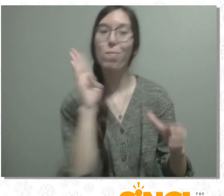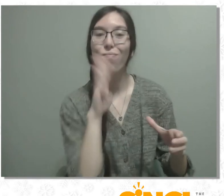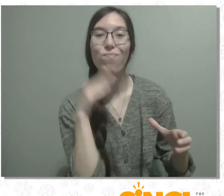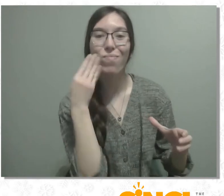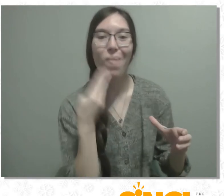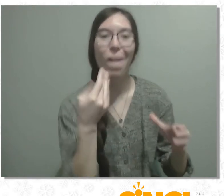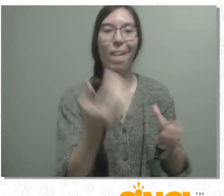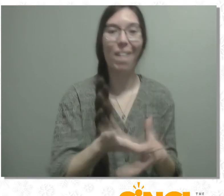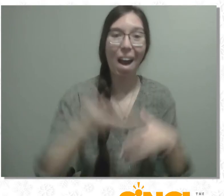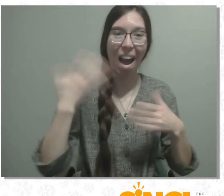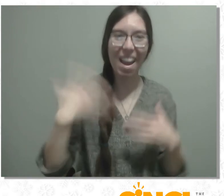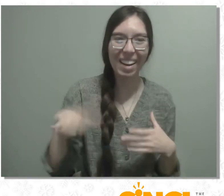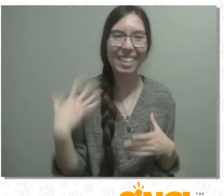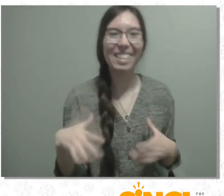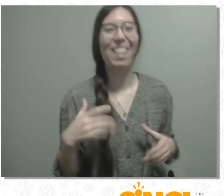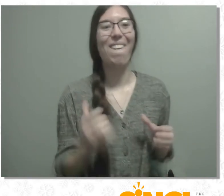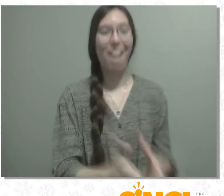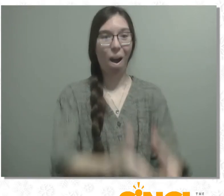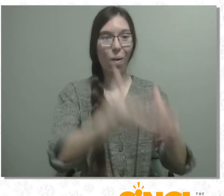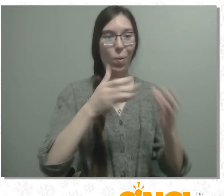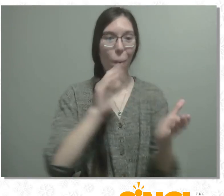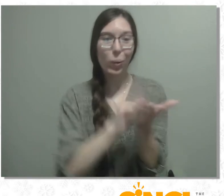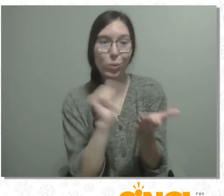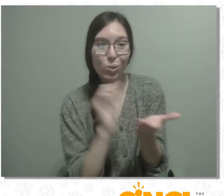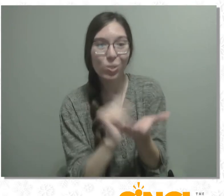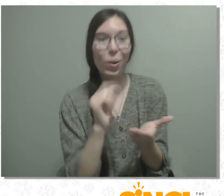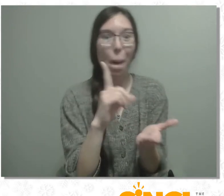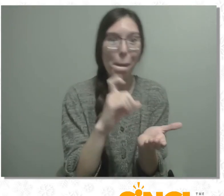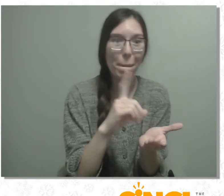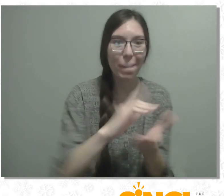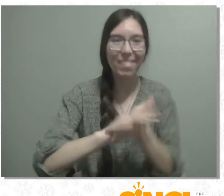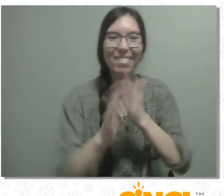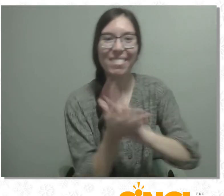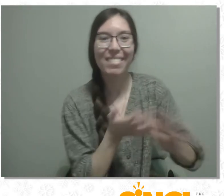sanitizer and soap were there at grocery stores in the morning.